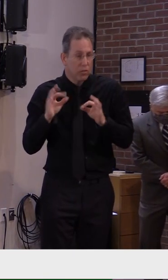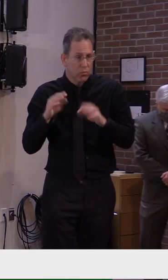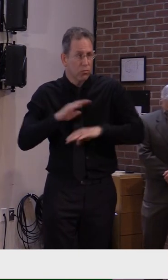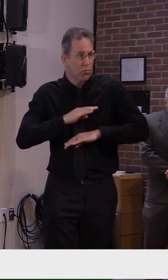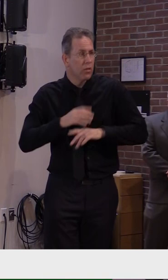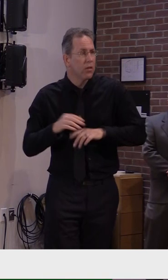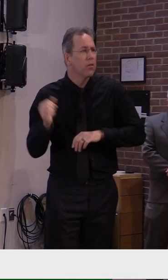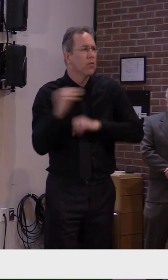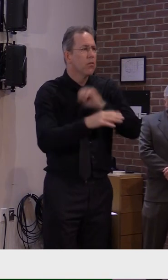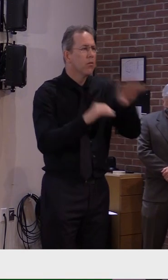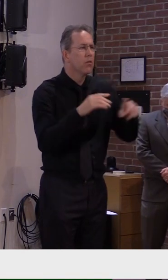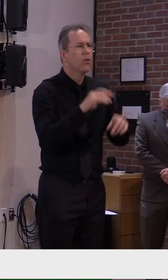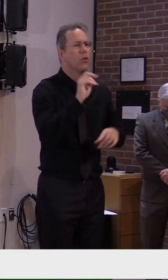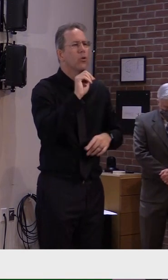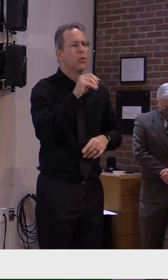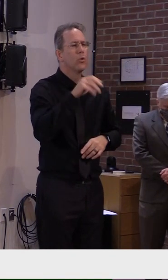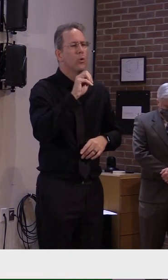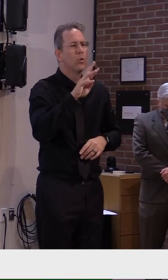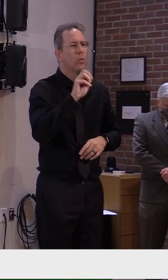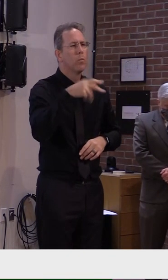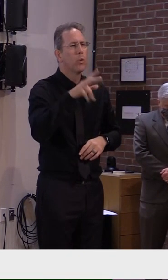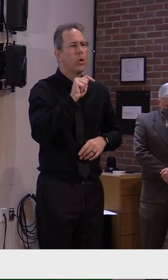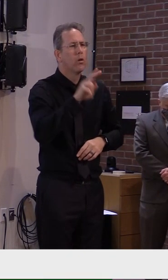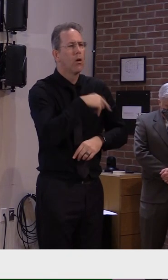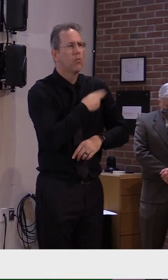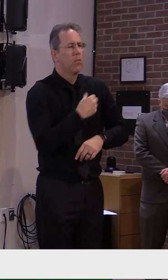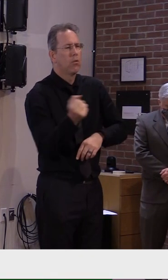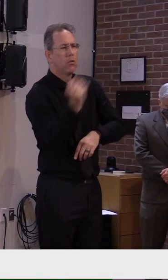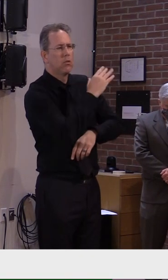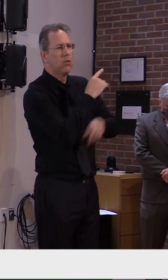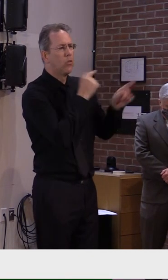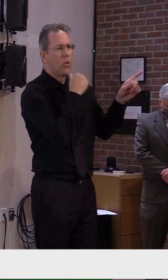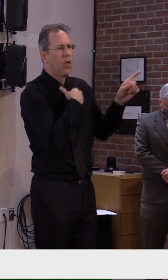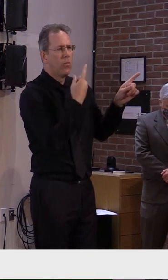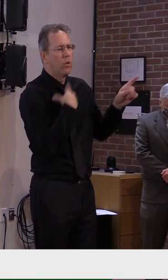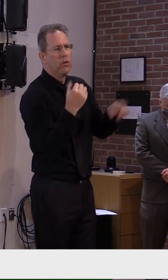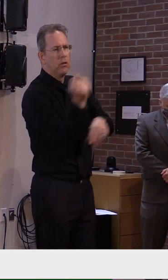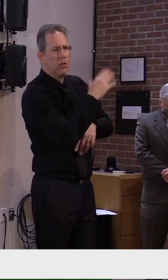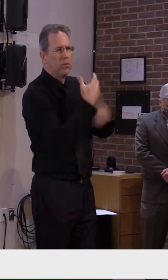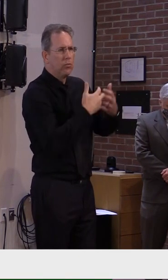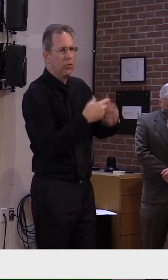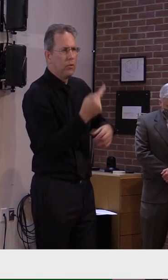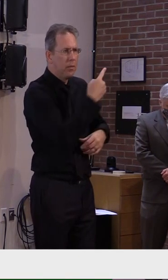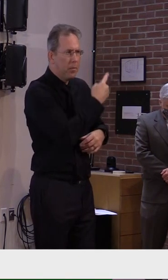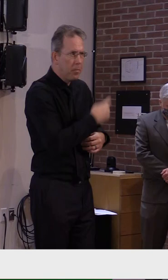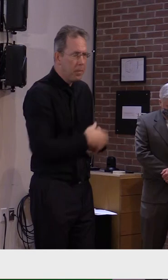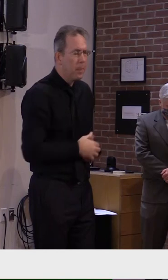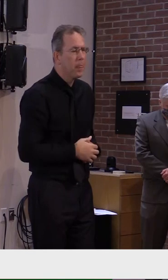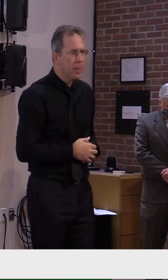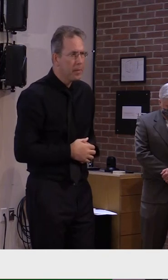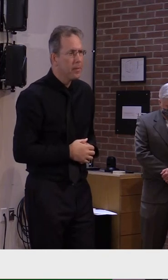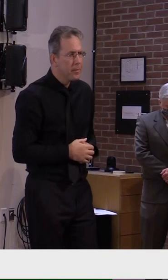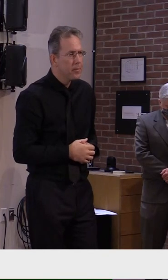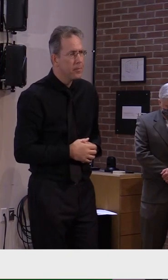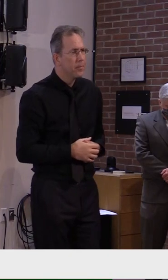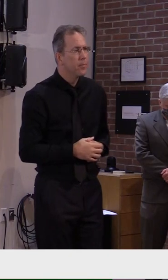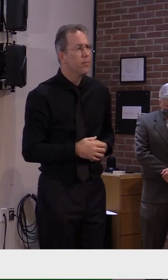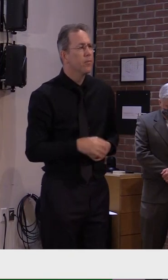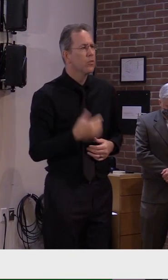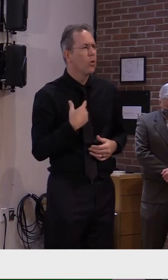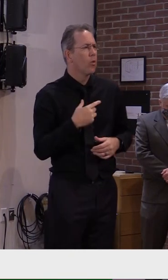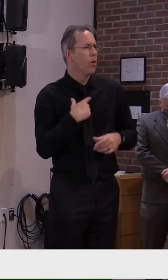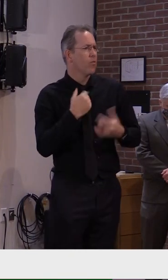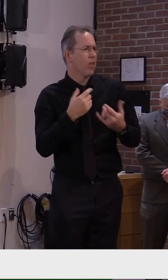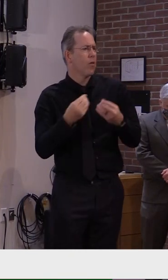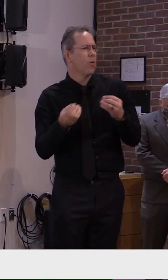went directly to the field, and we have an additional five that are on order, on